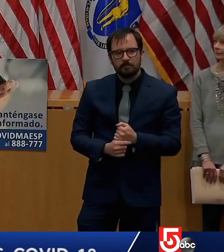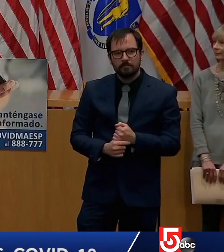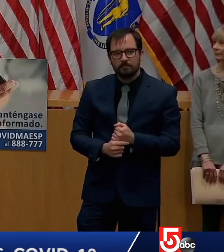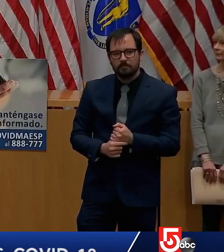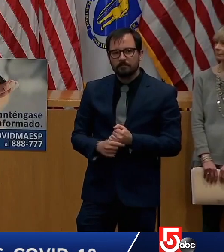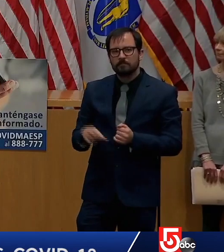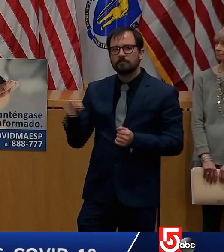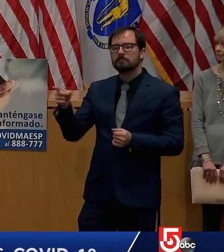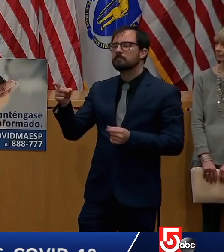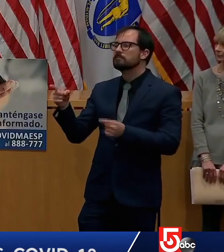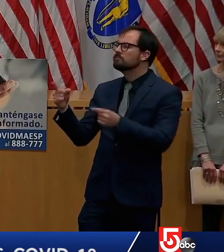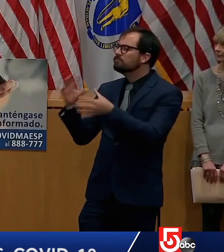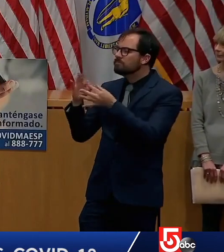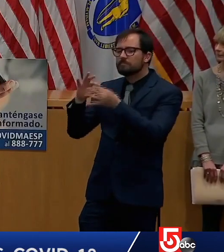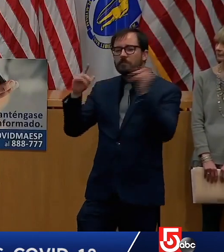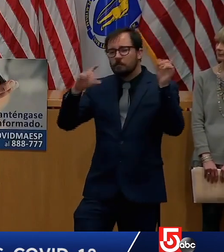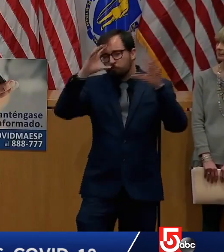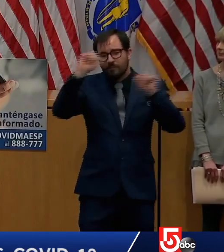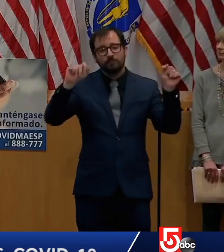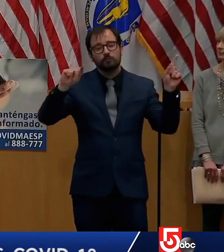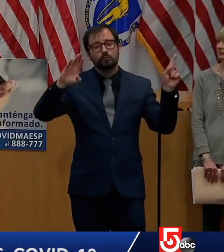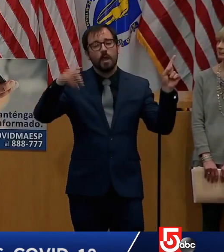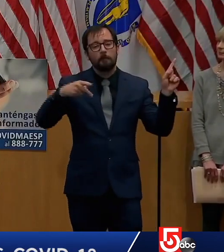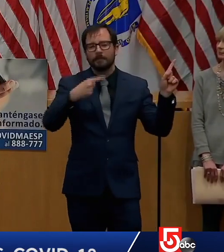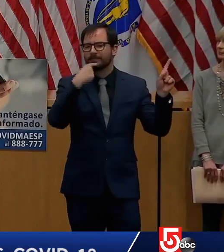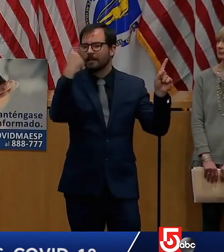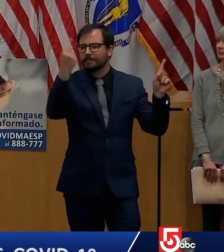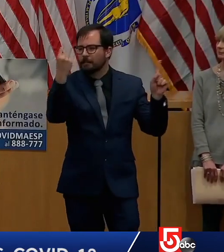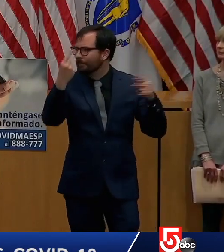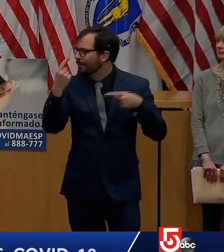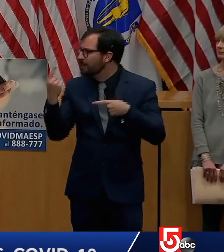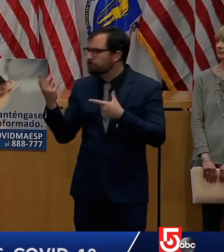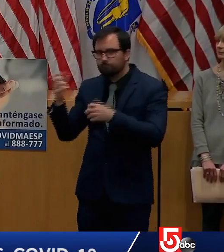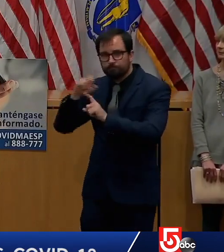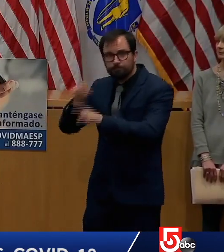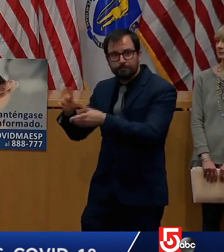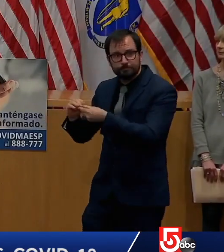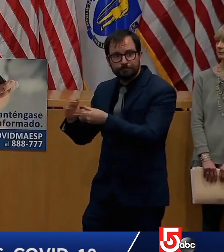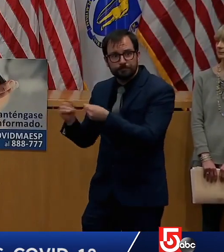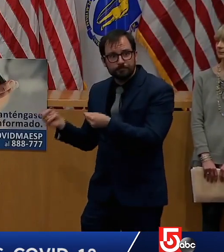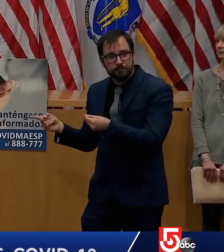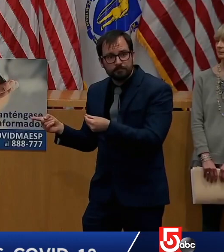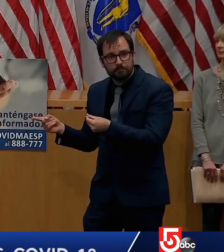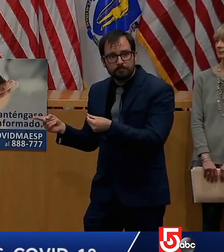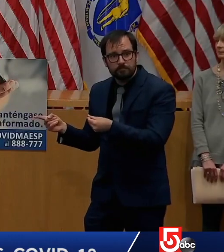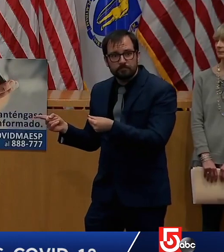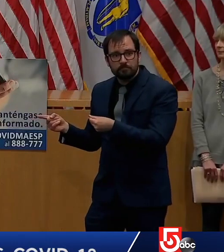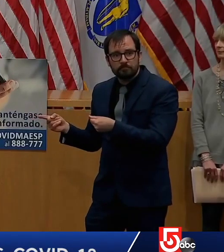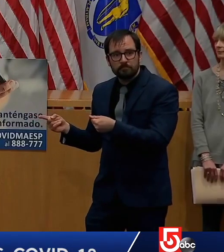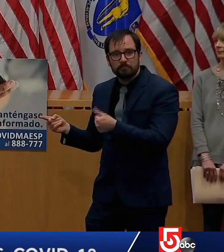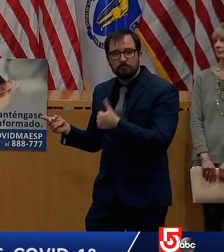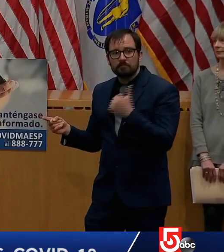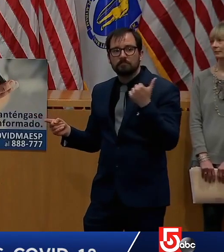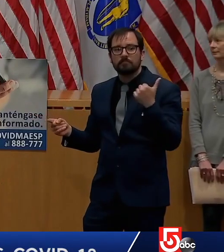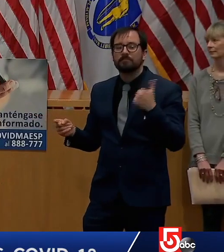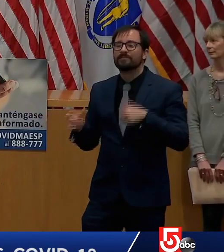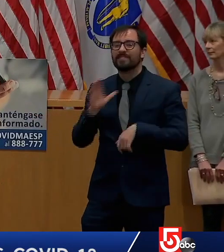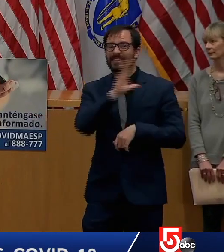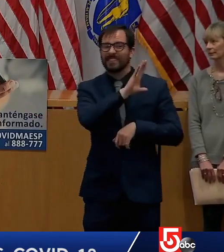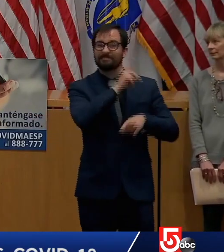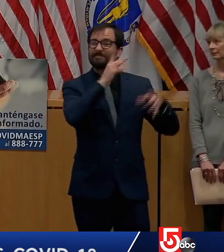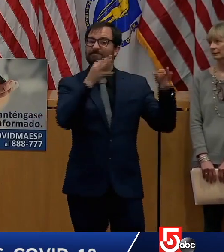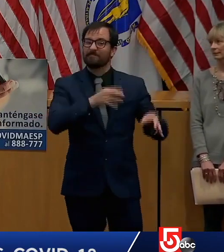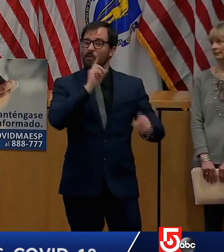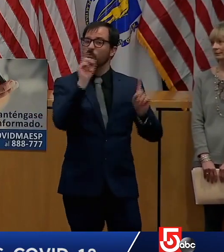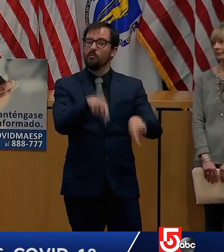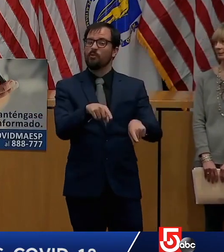I'm opposed to the decision that the president made. I'm opposed to the order. It doesn't make any sense, and I don't think it makes us any safer. I I